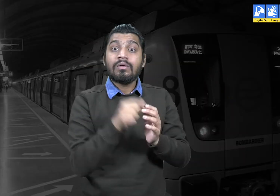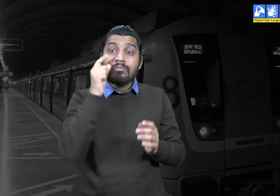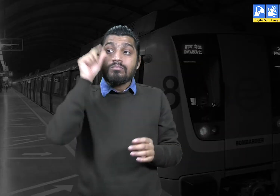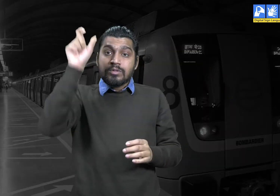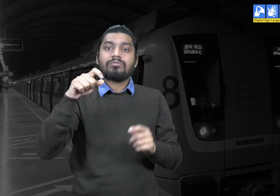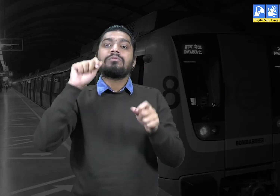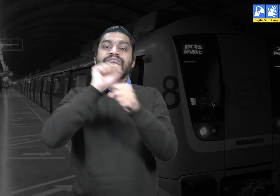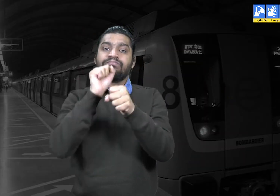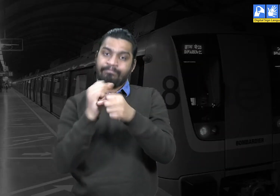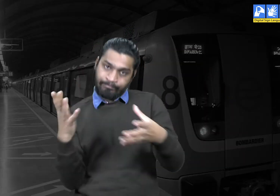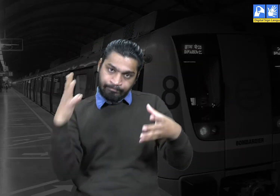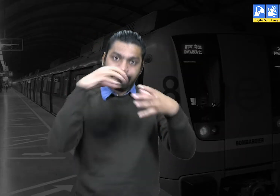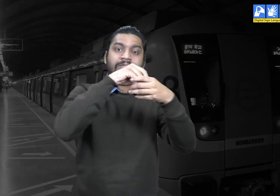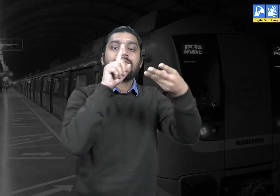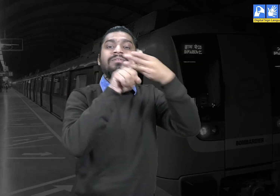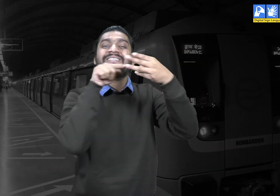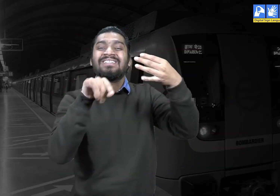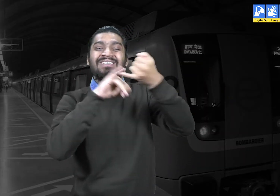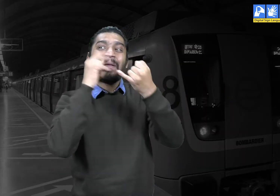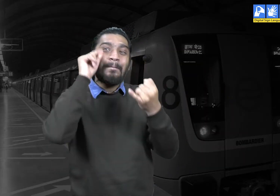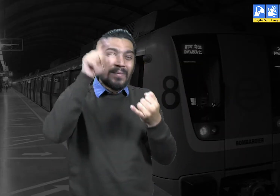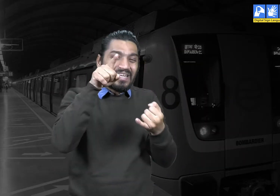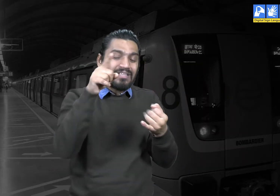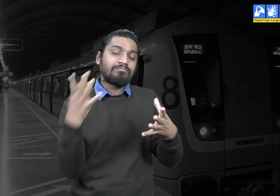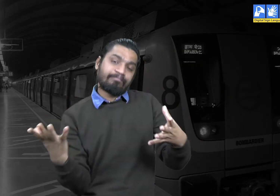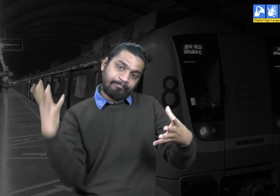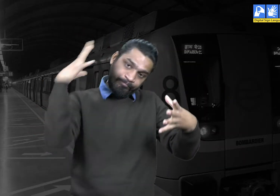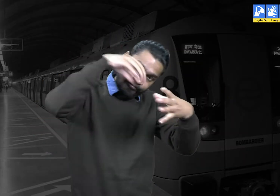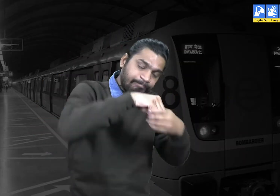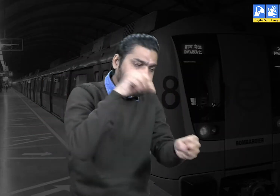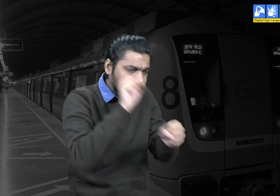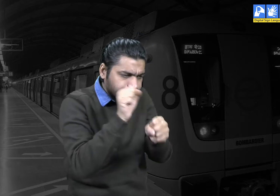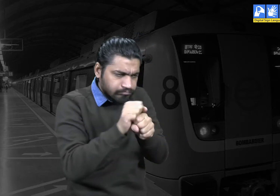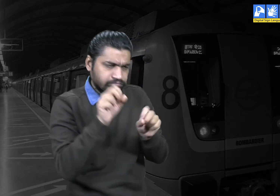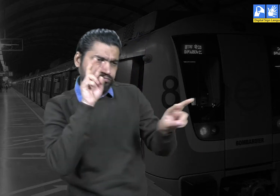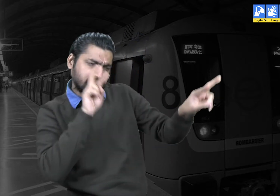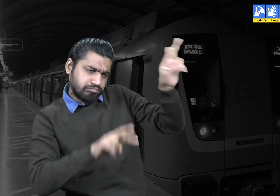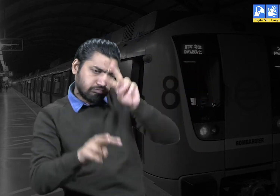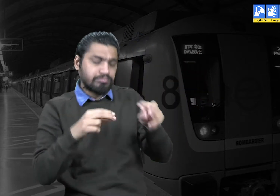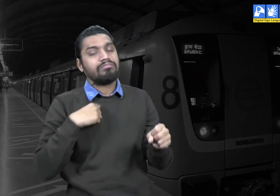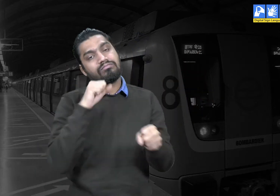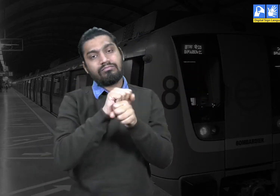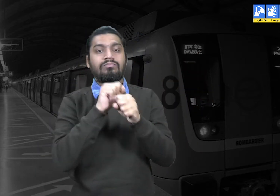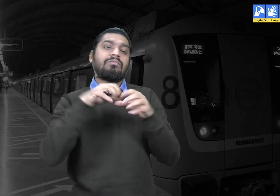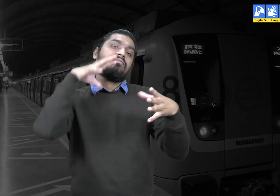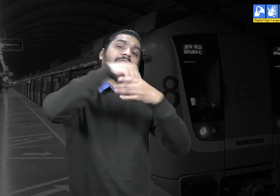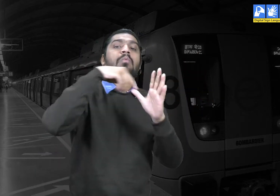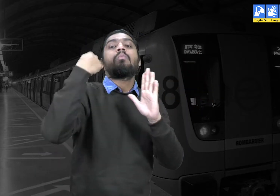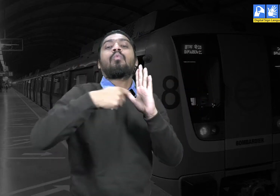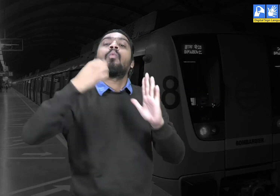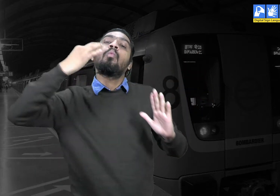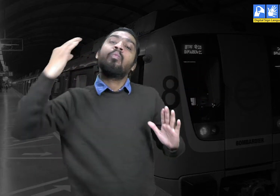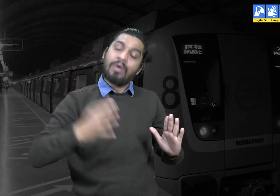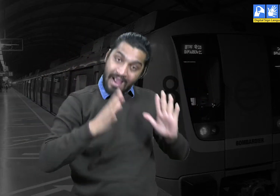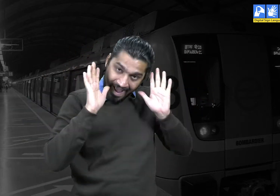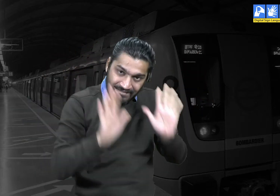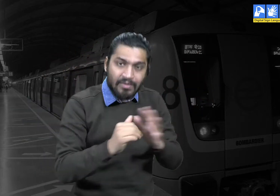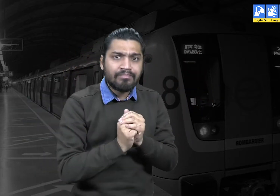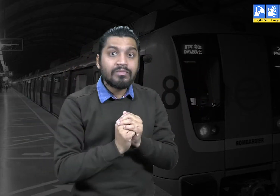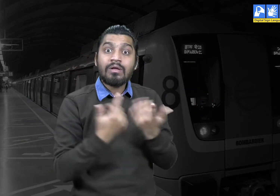E. Sridharan was involved and worked in this big project. These sites were located on